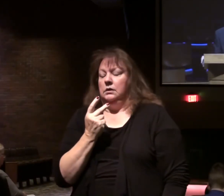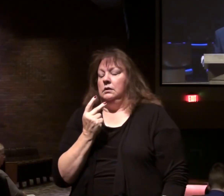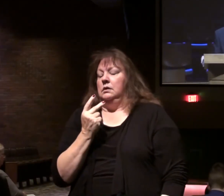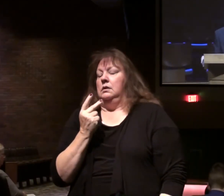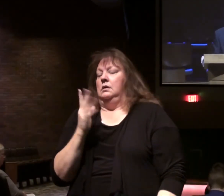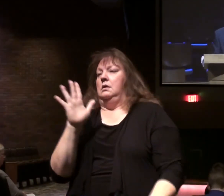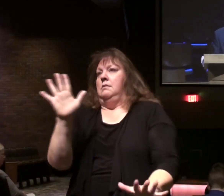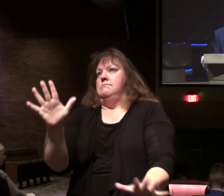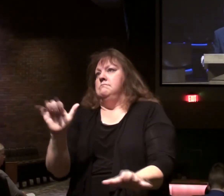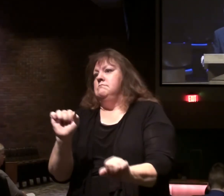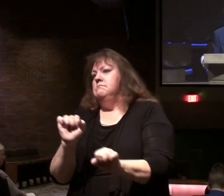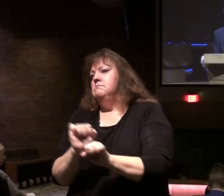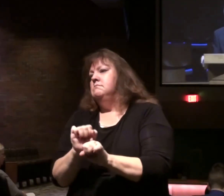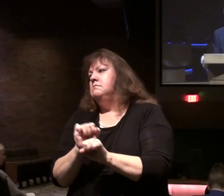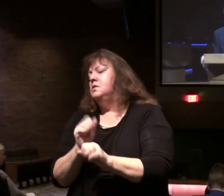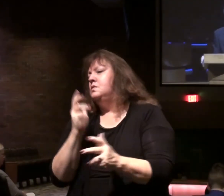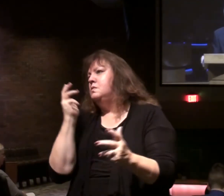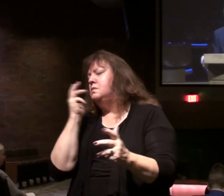of miracles,